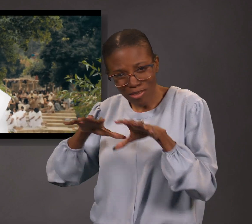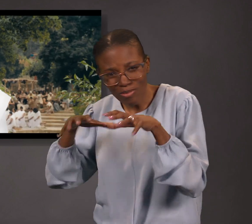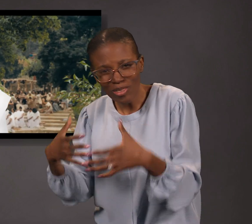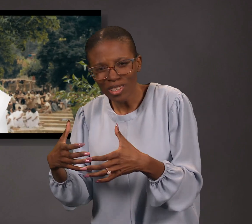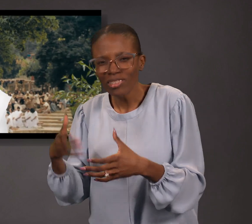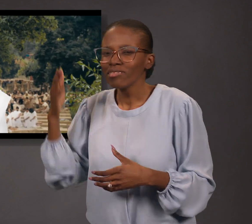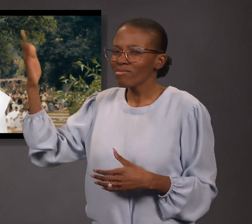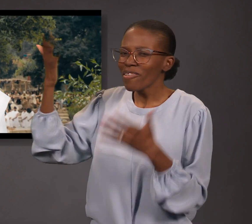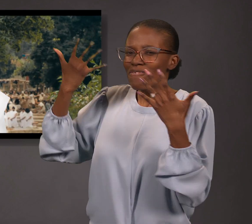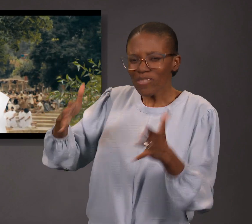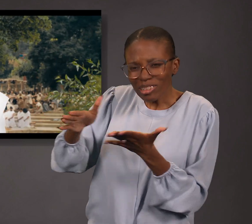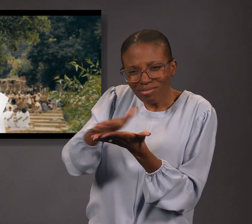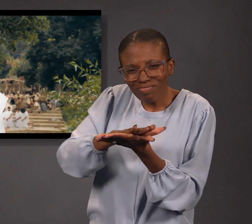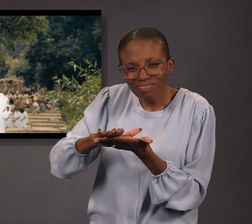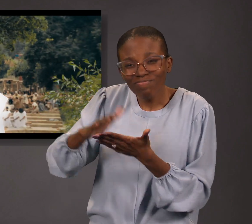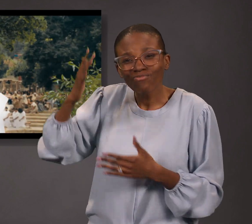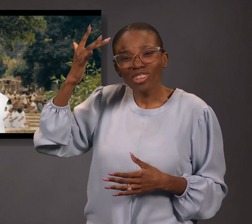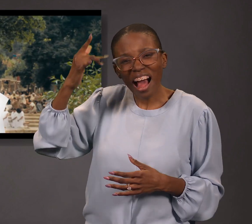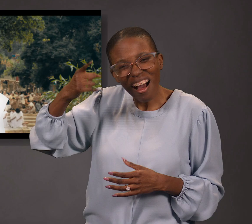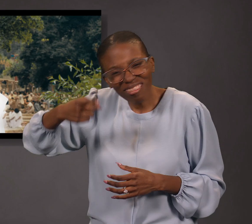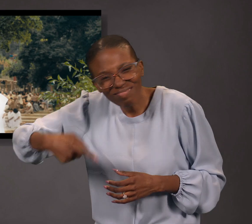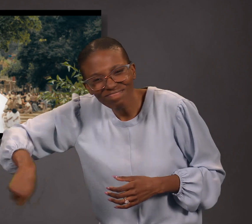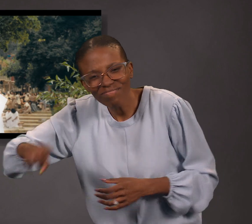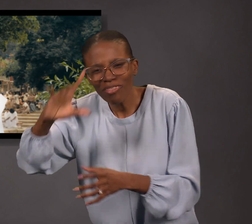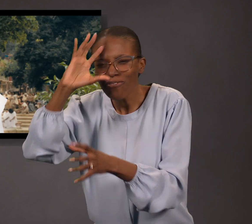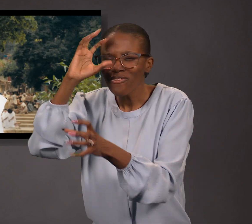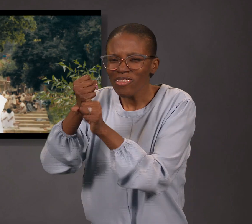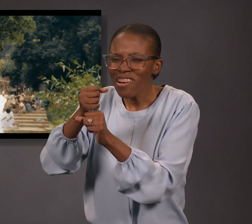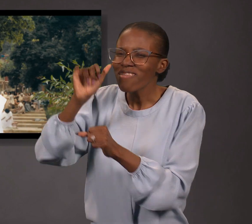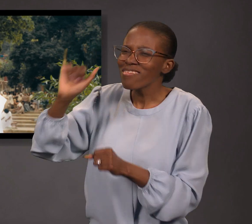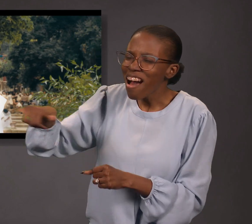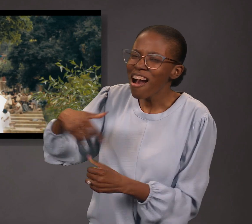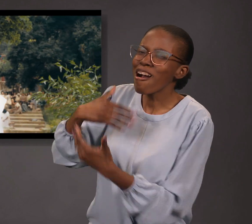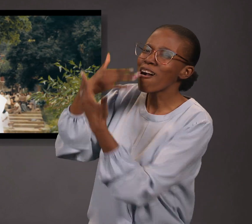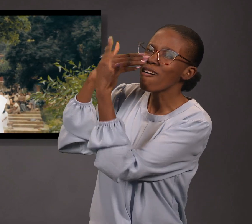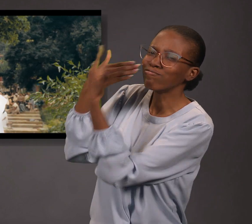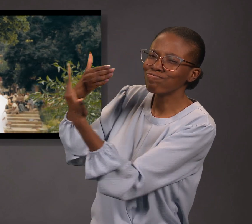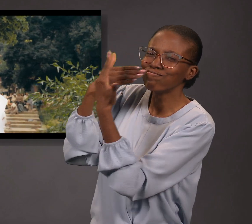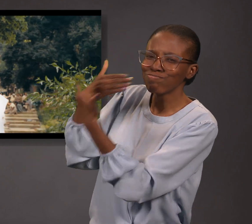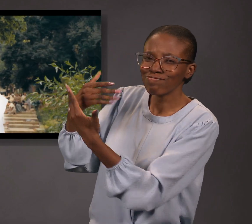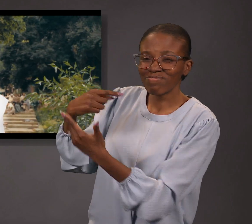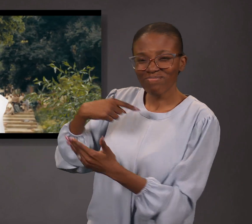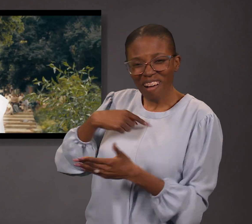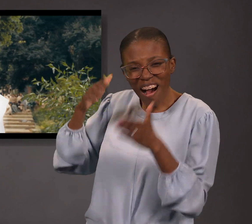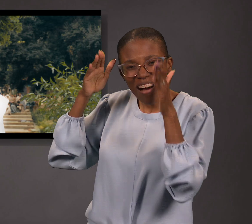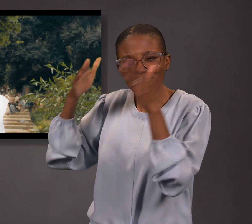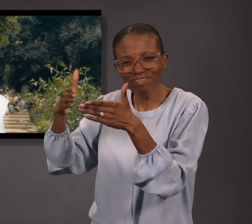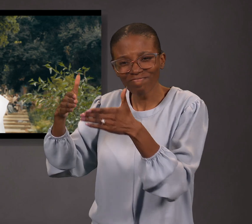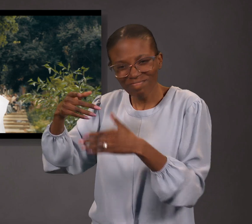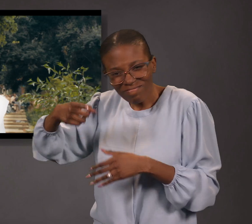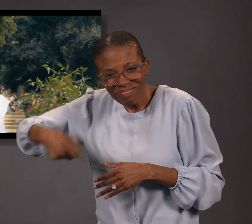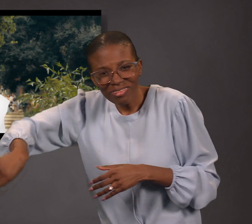Father, I thank Thee that Thou hast purified those whom I have chosen because of their faith. And I pray for them,